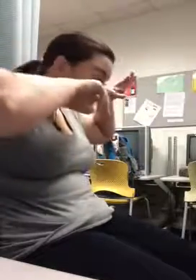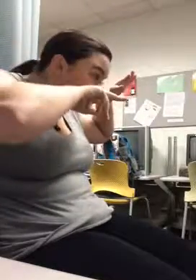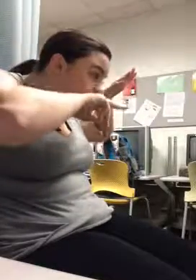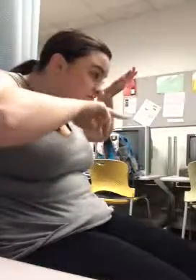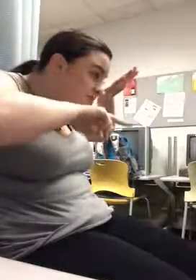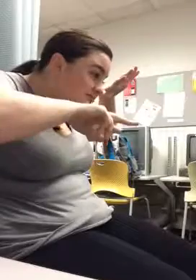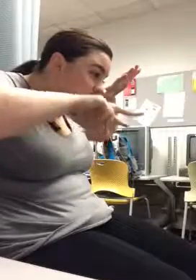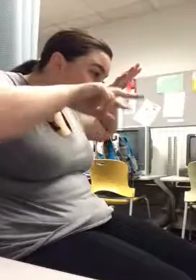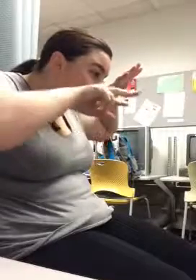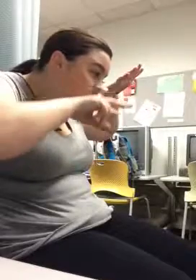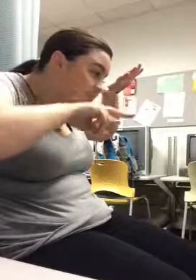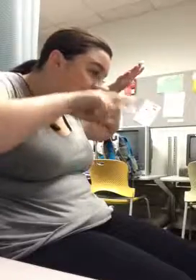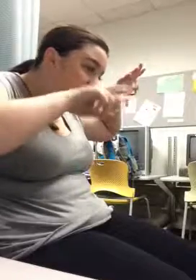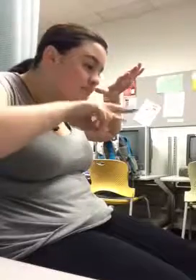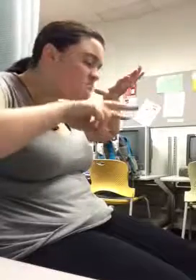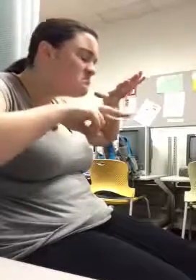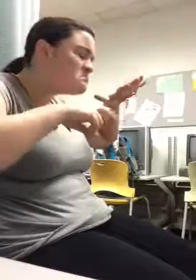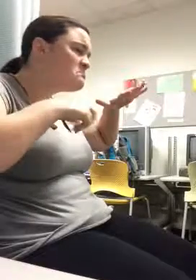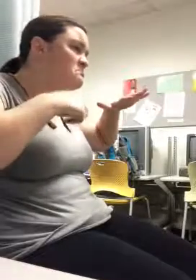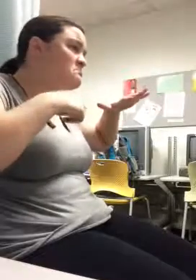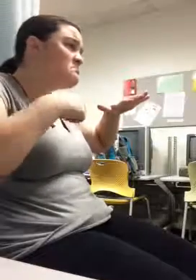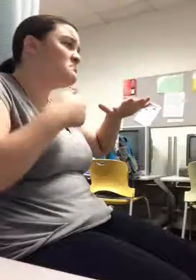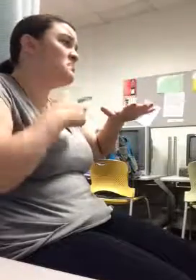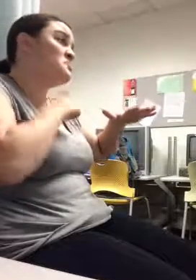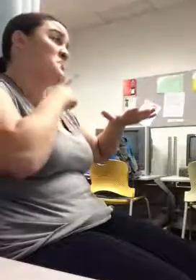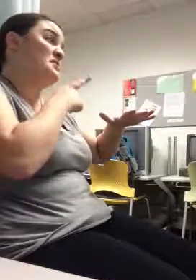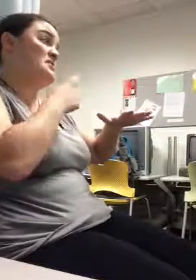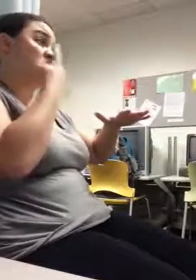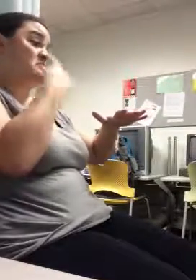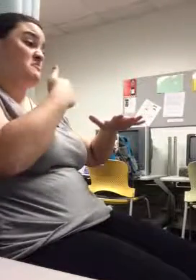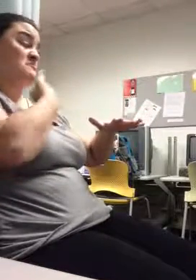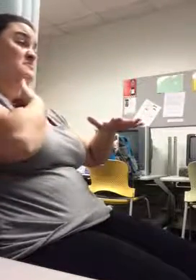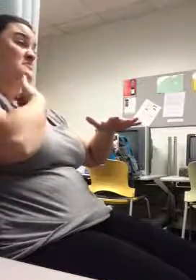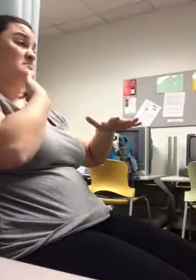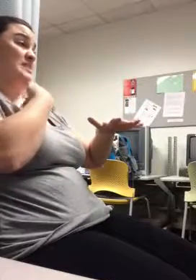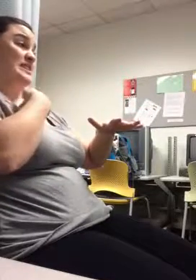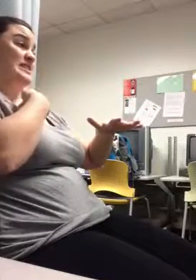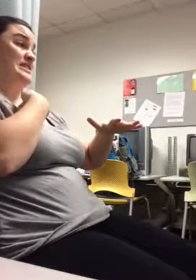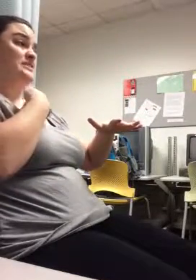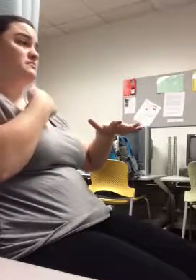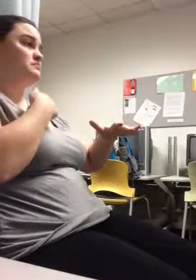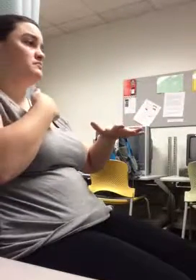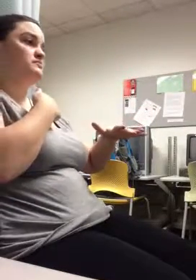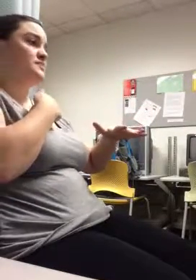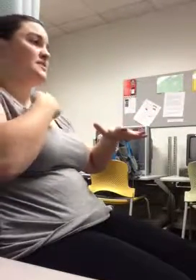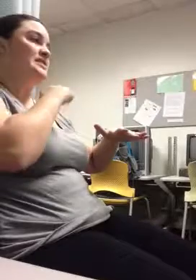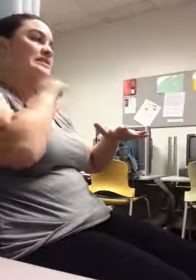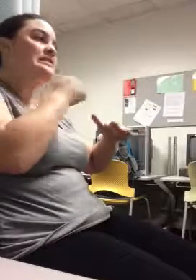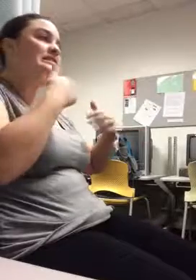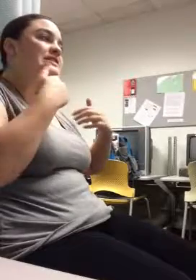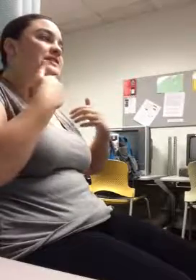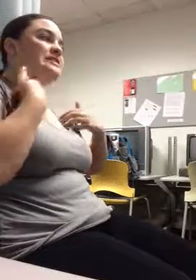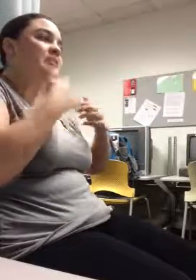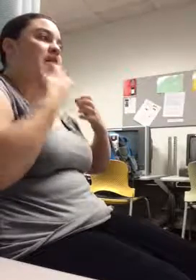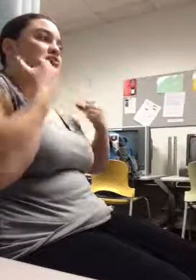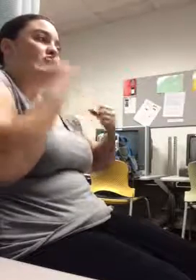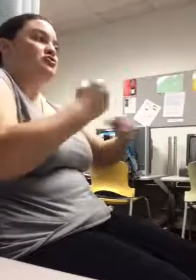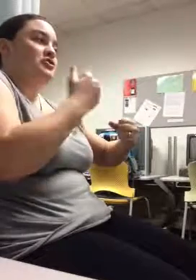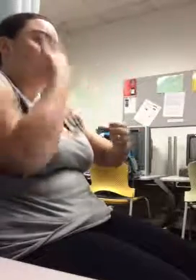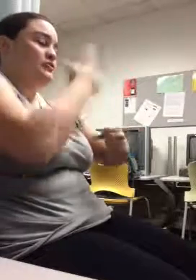this kind of thing. I'm not much of a water girl that way. I don't have a lot of upper body strength. And so, you know, leaning over the